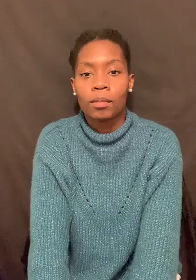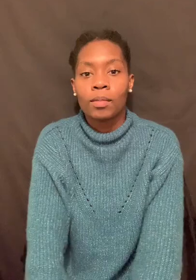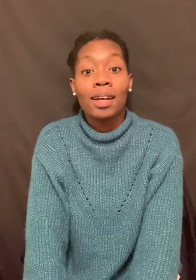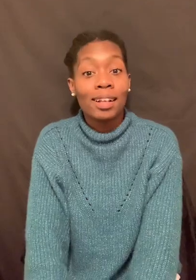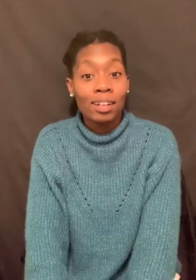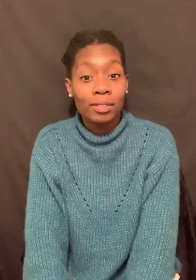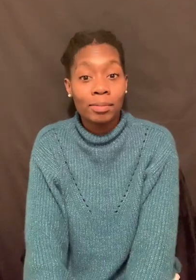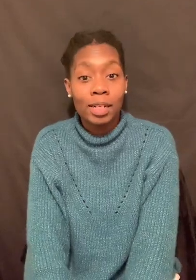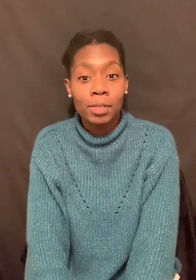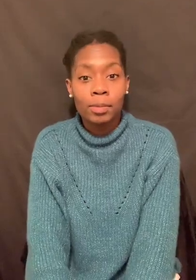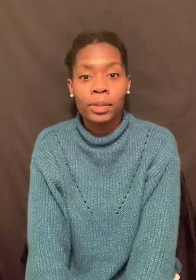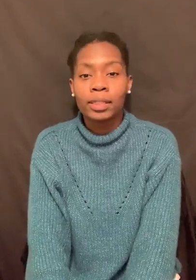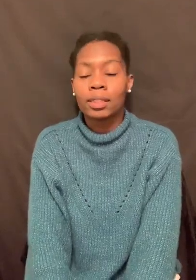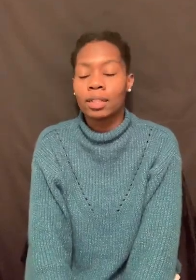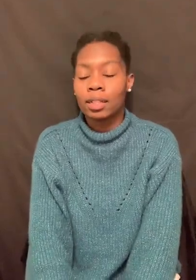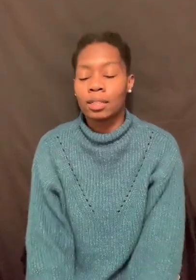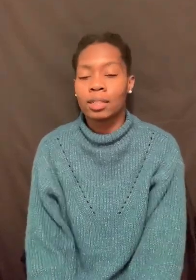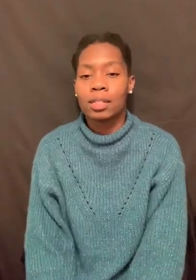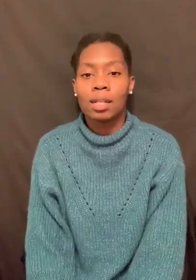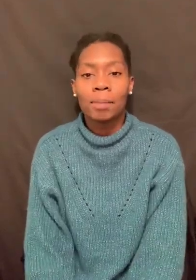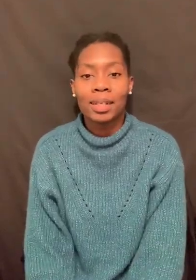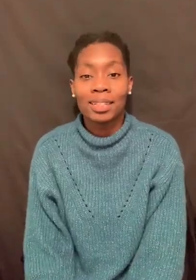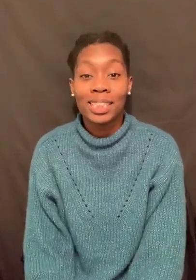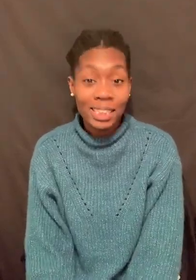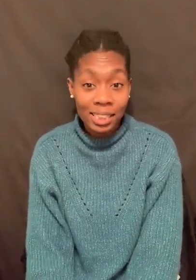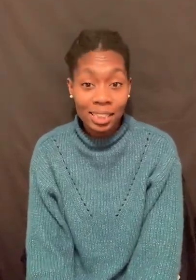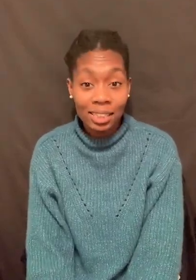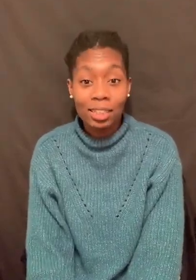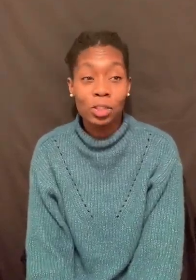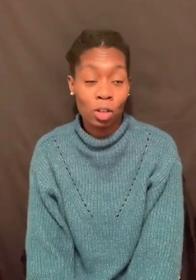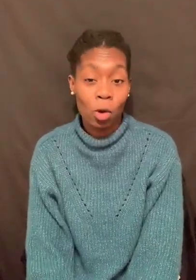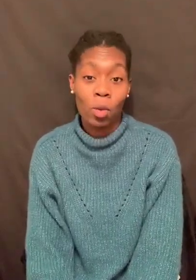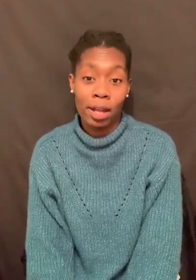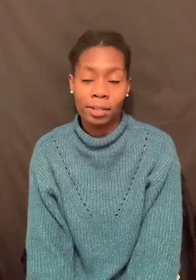Hello everyone, my name is Marisha and today's topic is Jesus Drunk Wine.